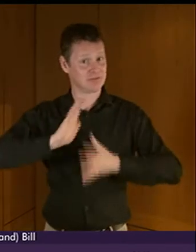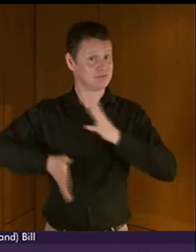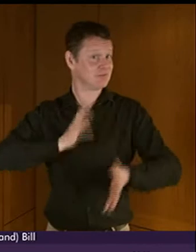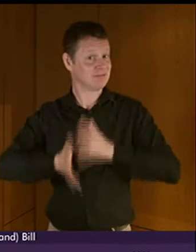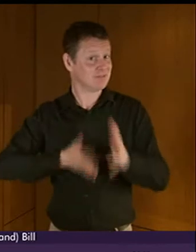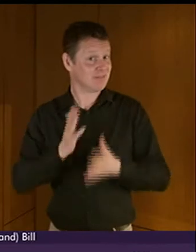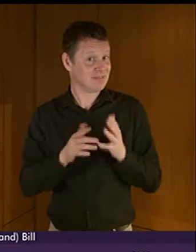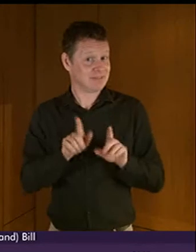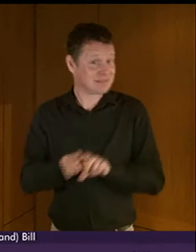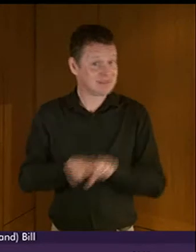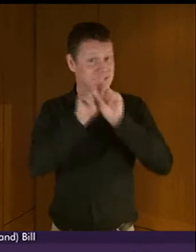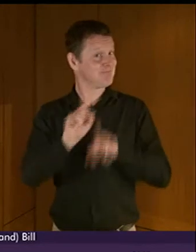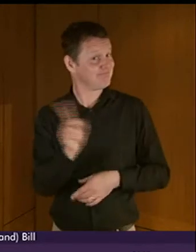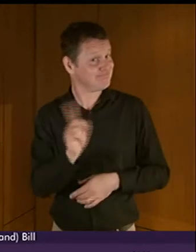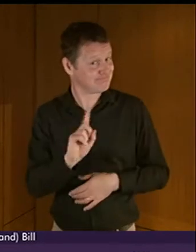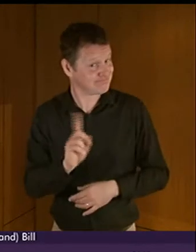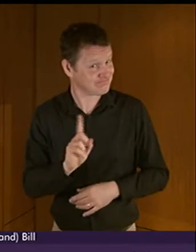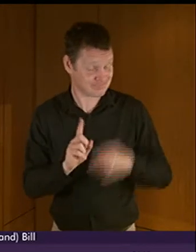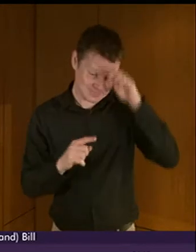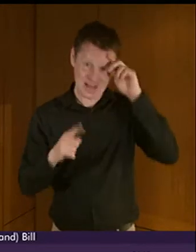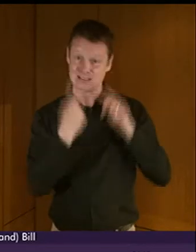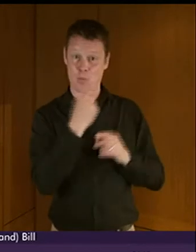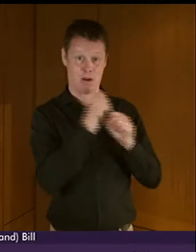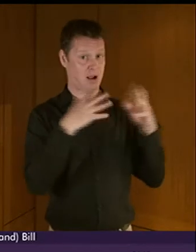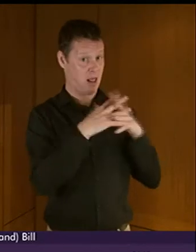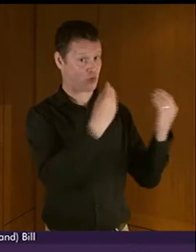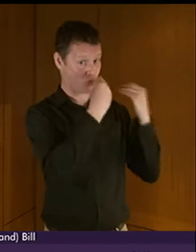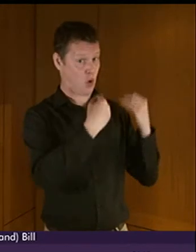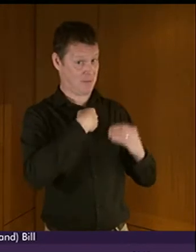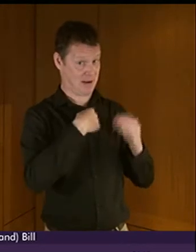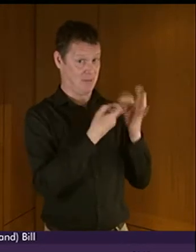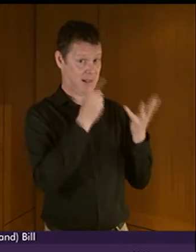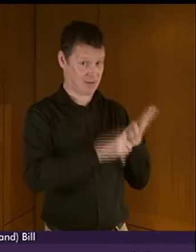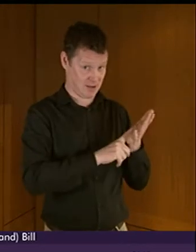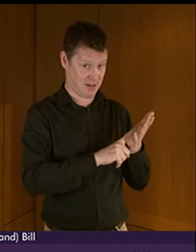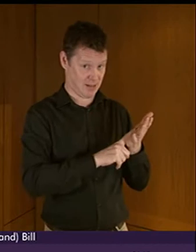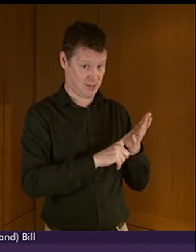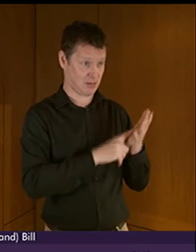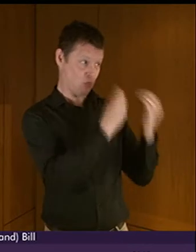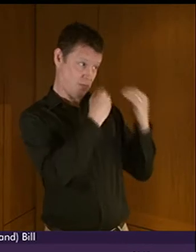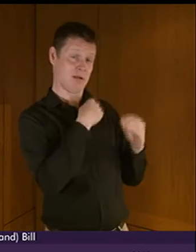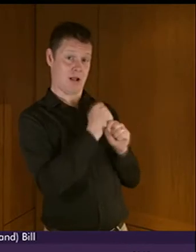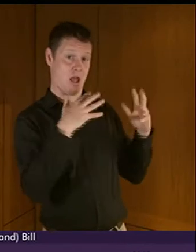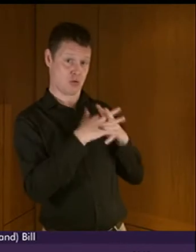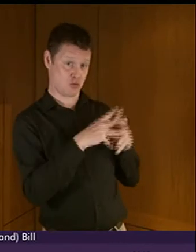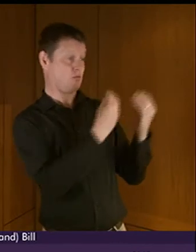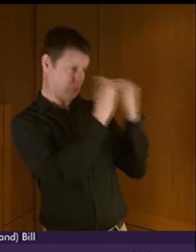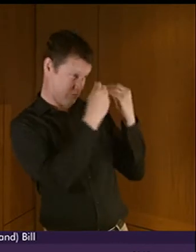BSL from someone from Glasgow, and he had to vary the